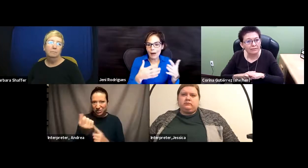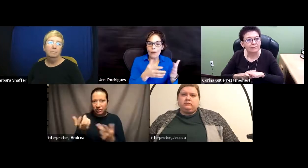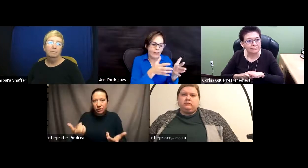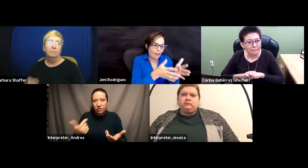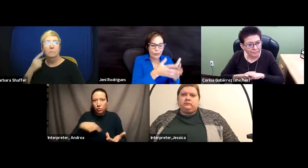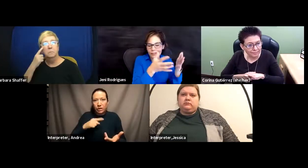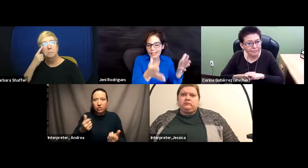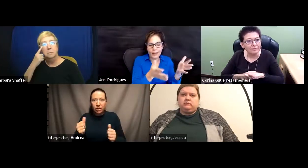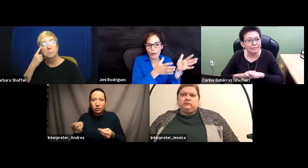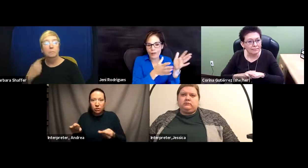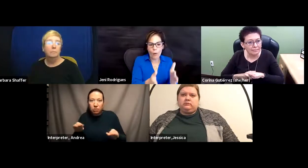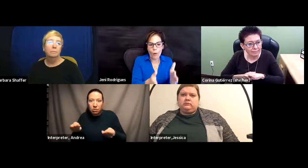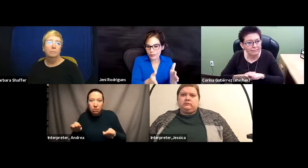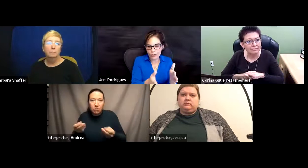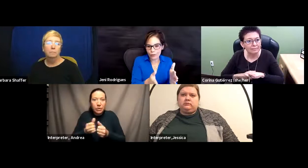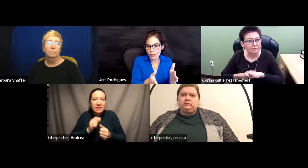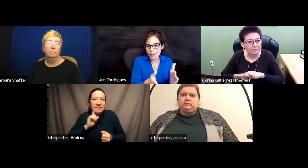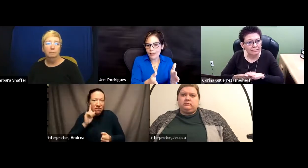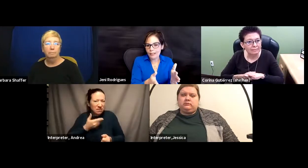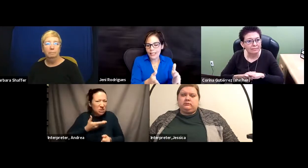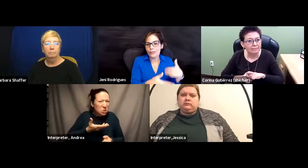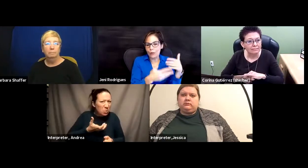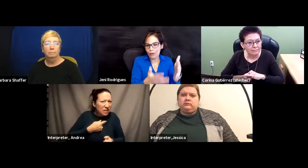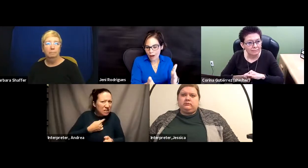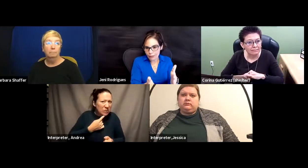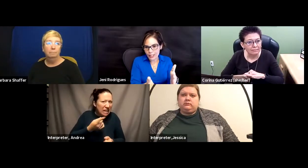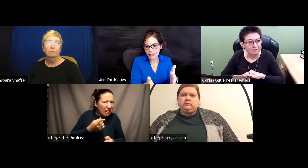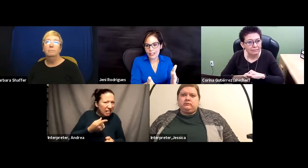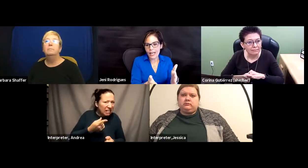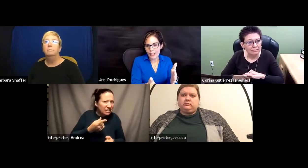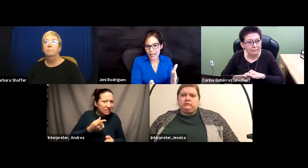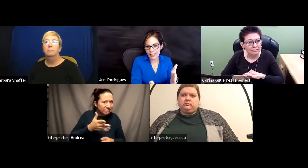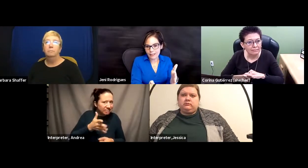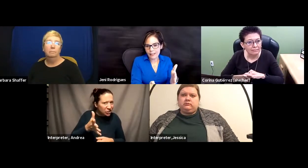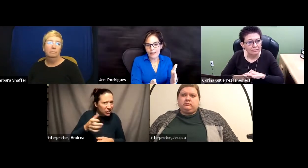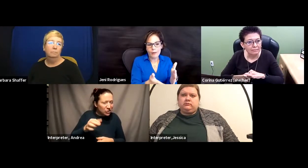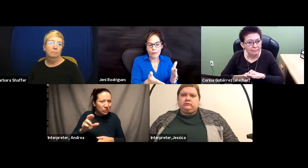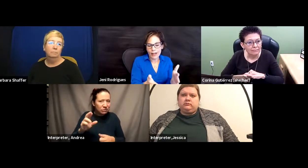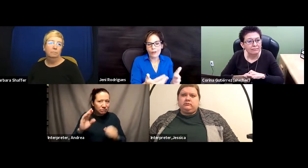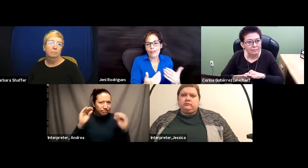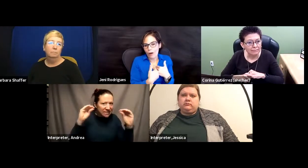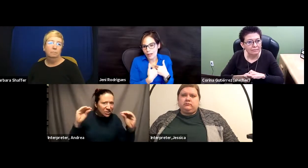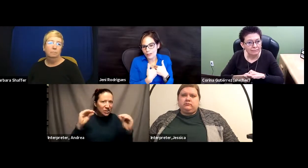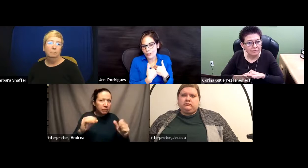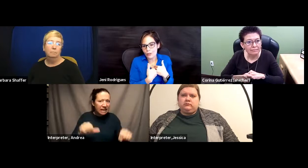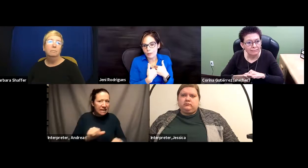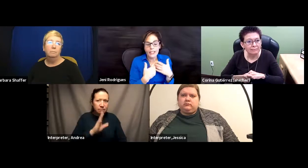that with the deaf person, deciding whether they want to take control of the conversation and educate the provider if they want us to do it. But